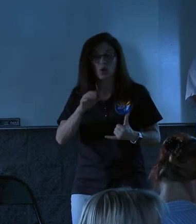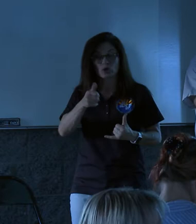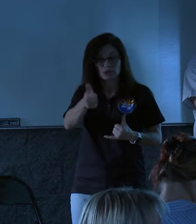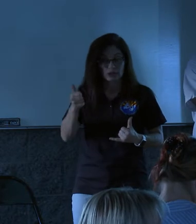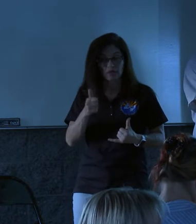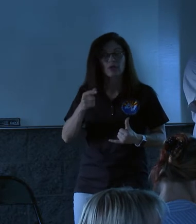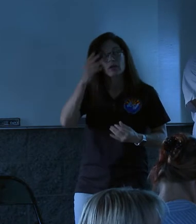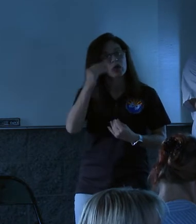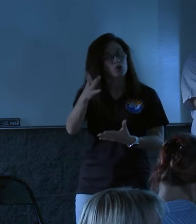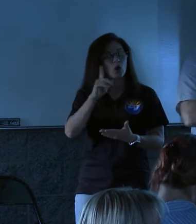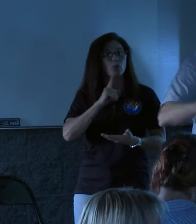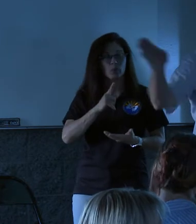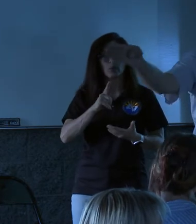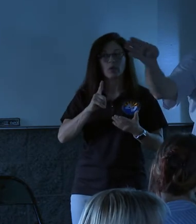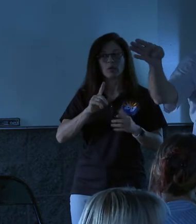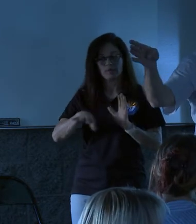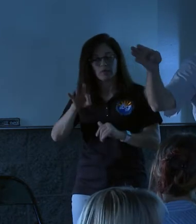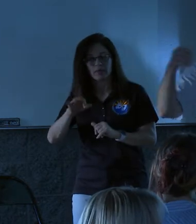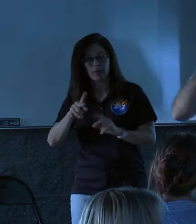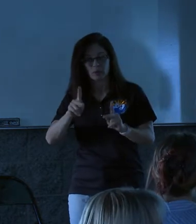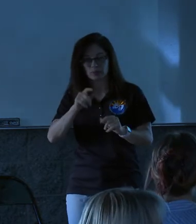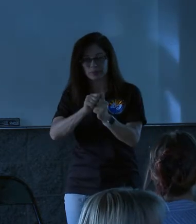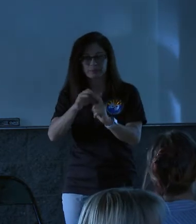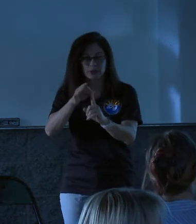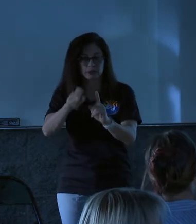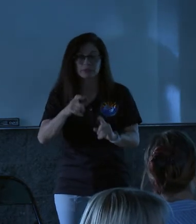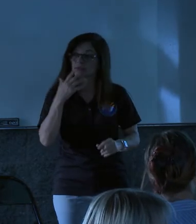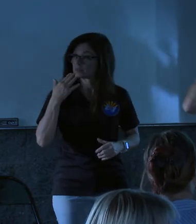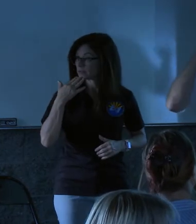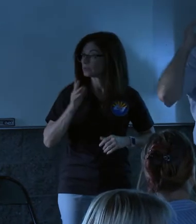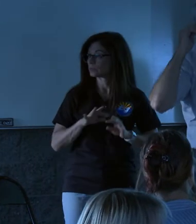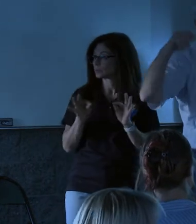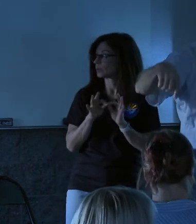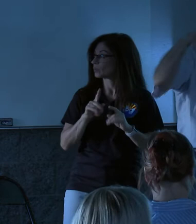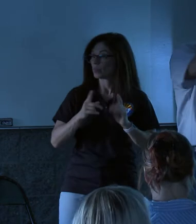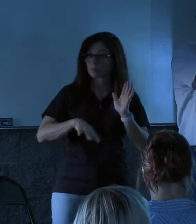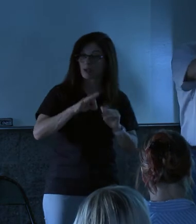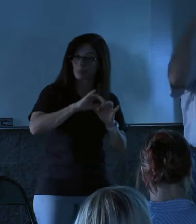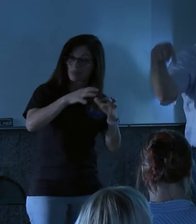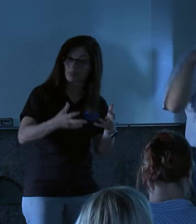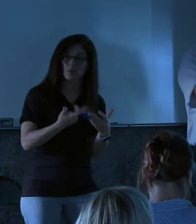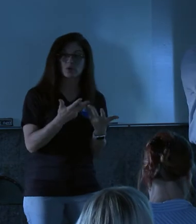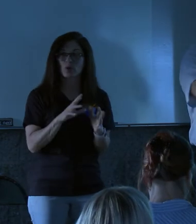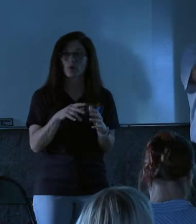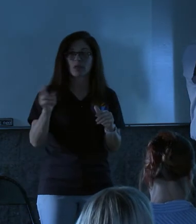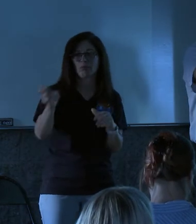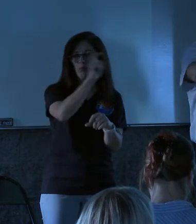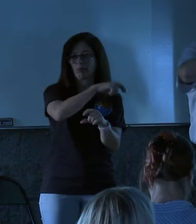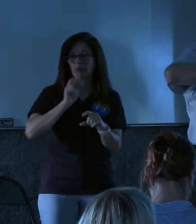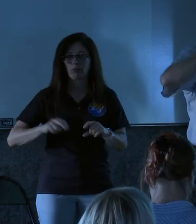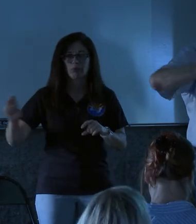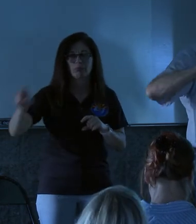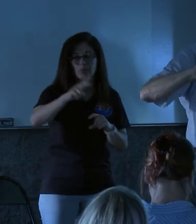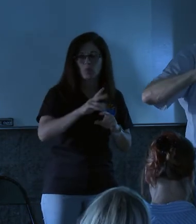we'll track that for you. That was an important point. Thank you. When we pick that material up, we don't want to jump back and forth around the neighborhoods. We